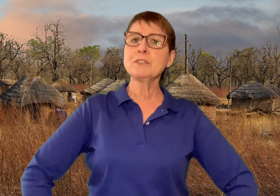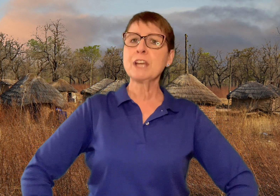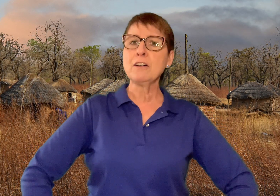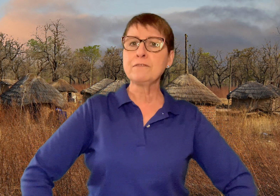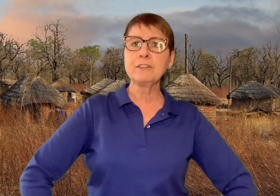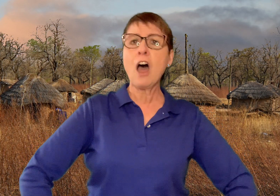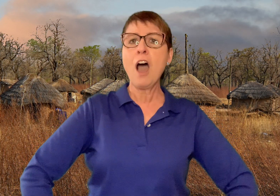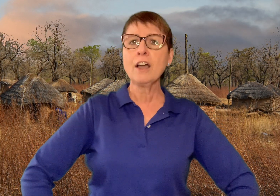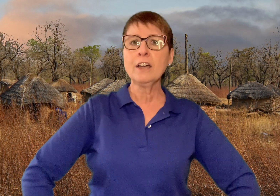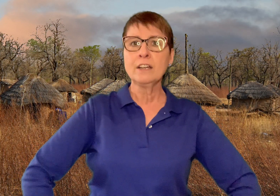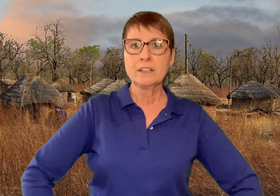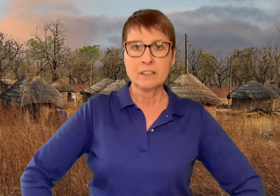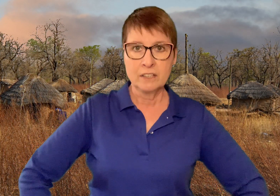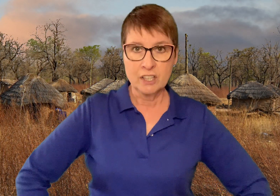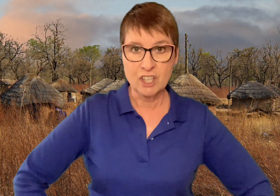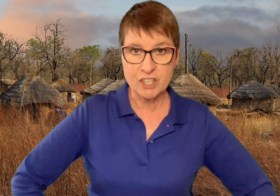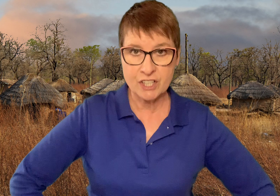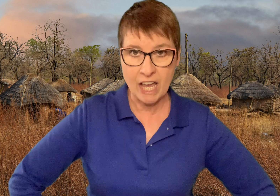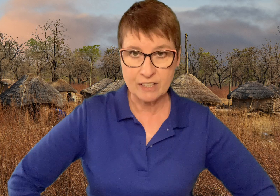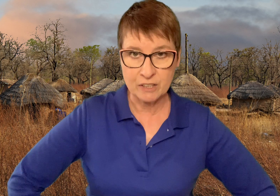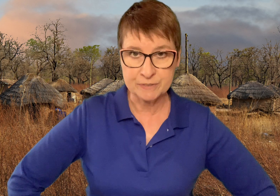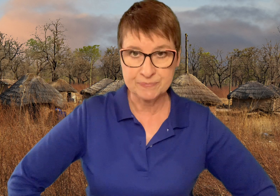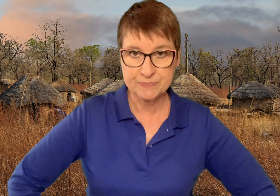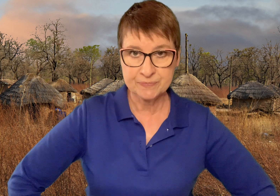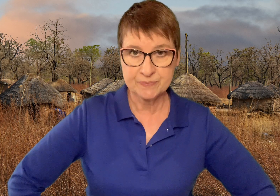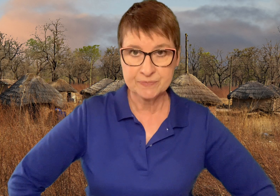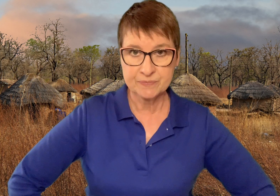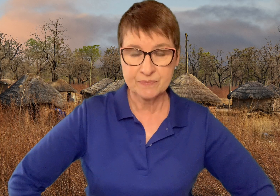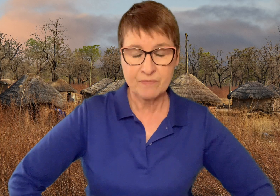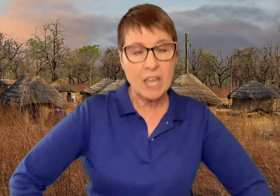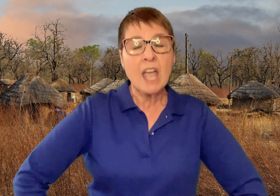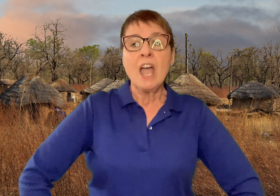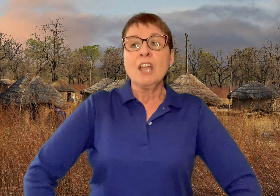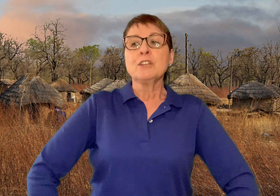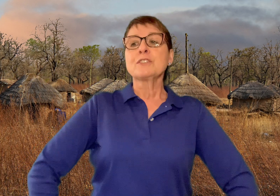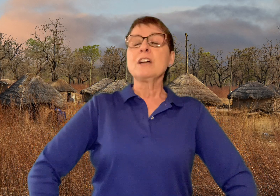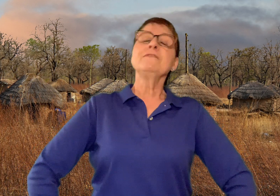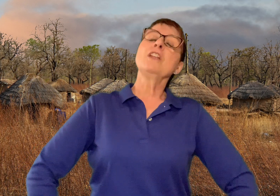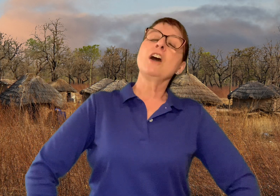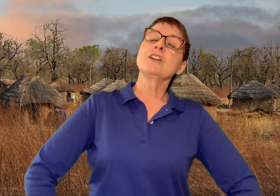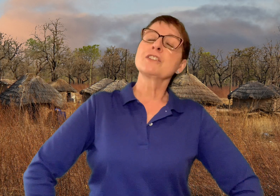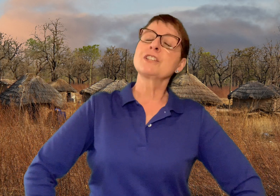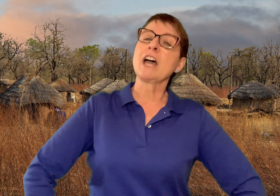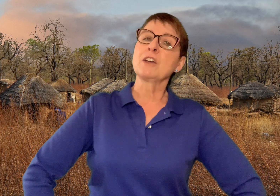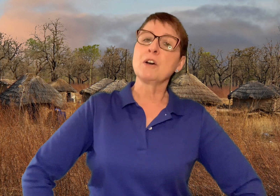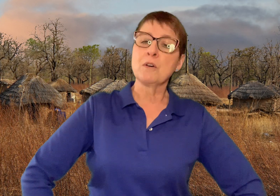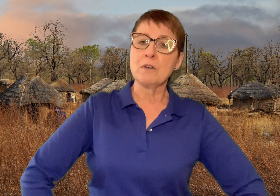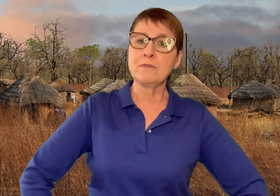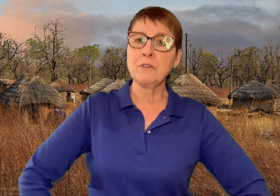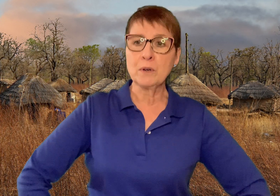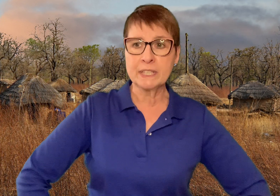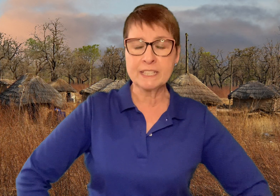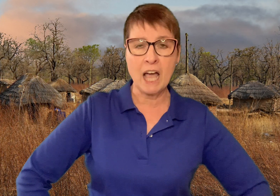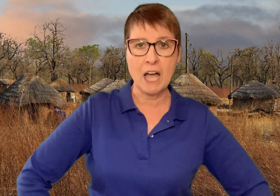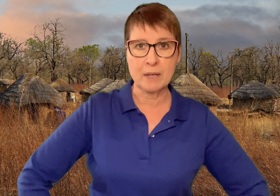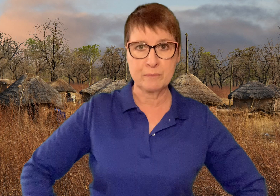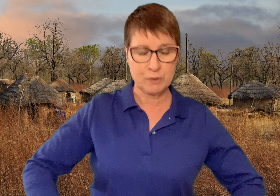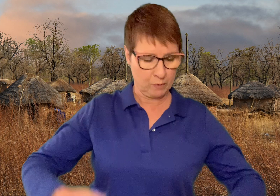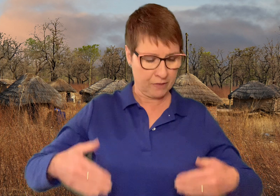shall flog her shadow. You shall flog her shadow forty times with